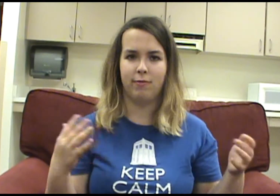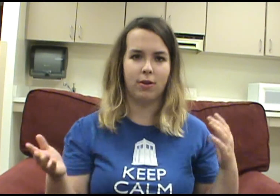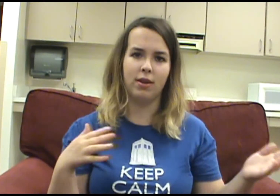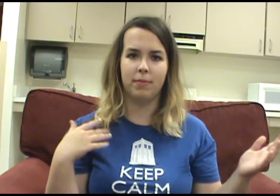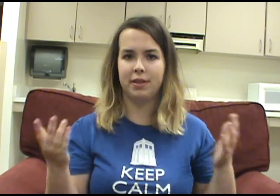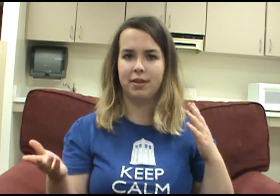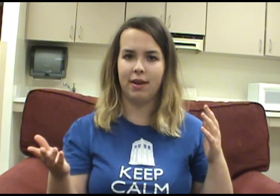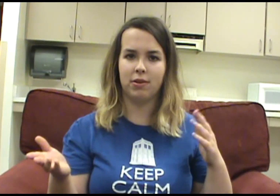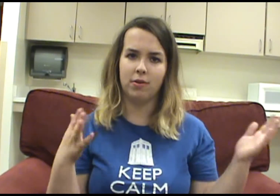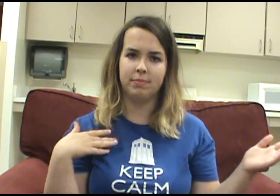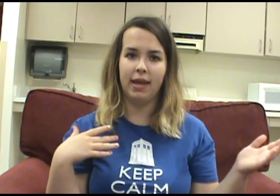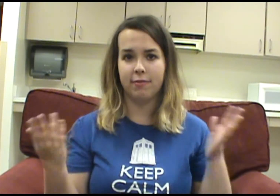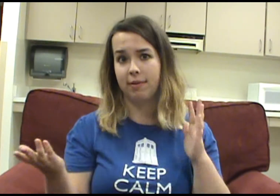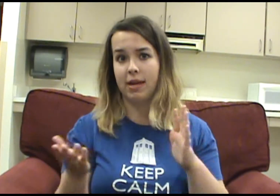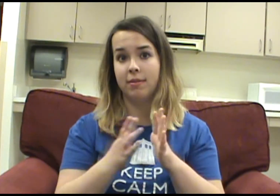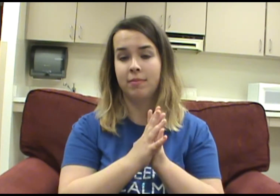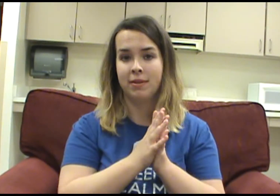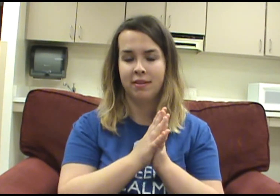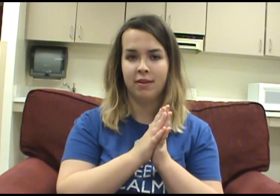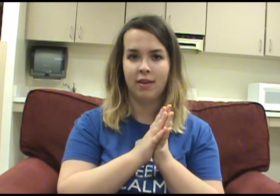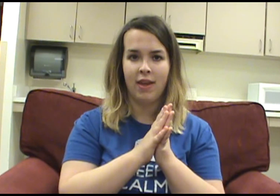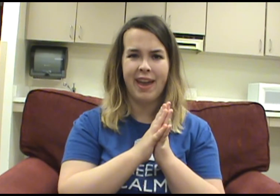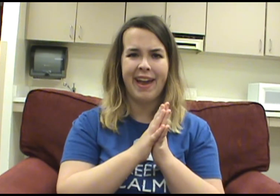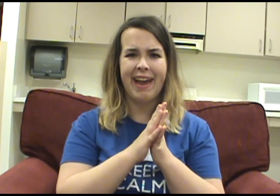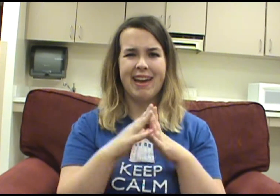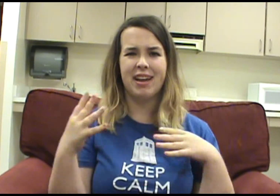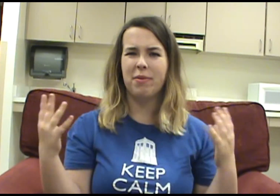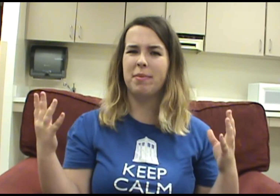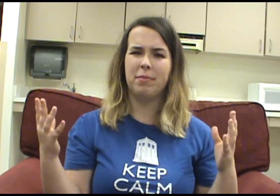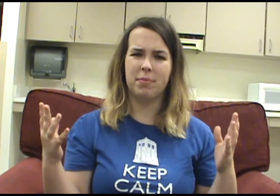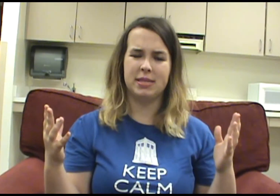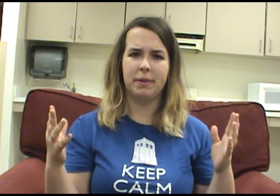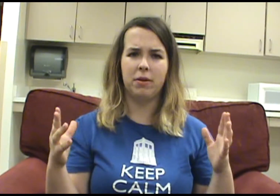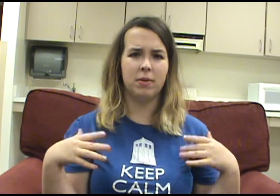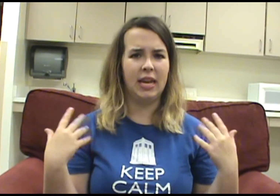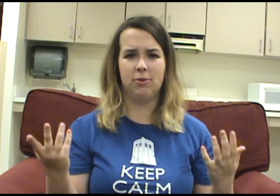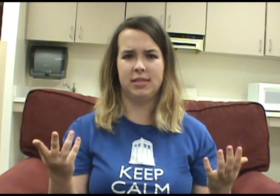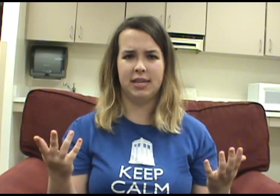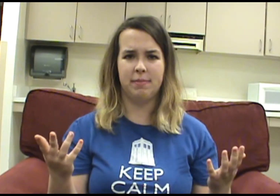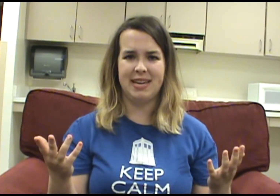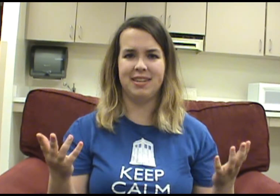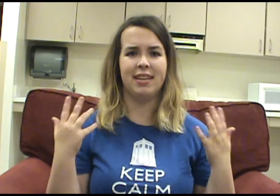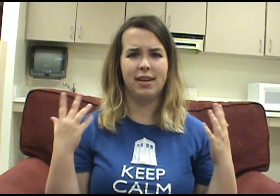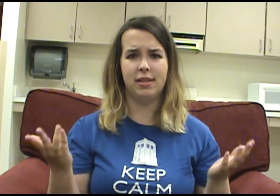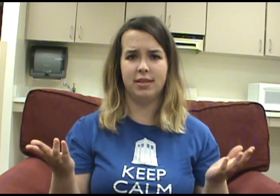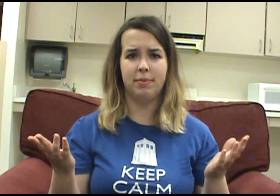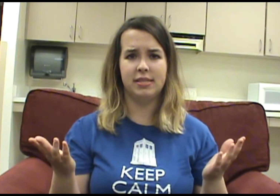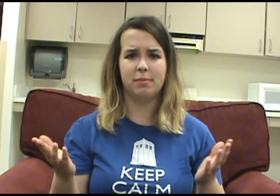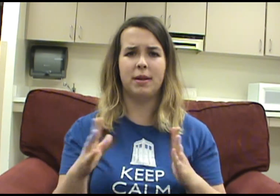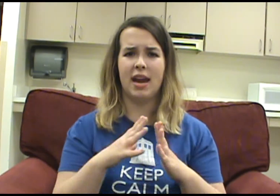forth on whether the character was male or female. And I remember Prospero renouncing his magic at the end of The Tempest, but I